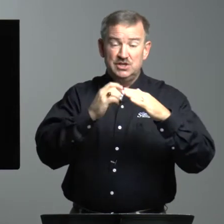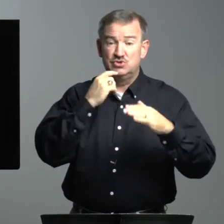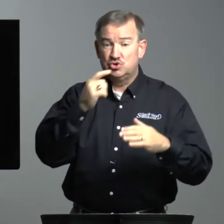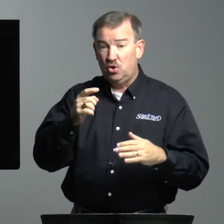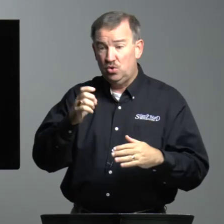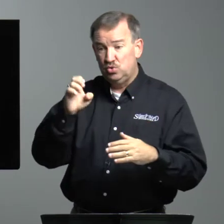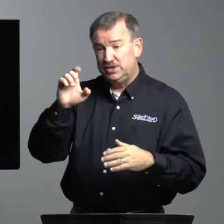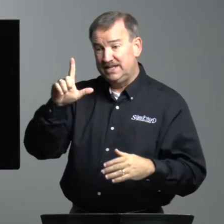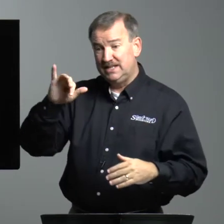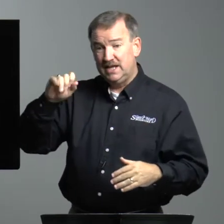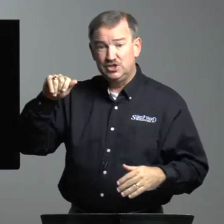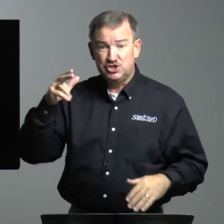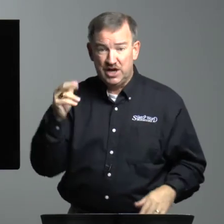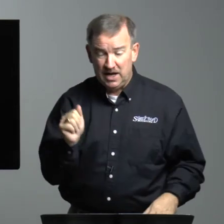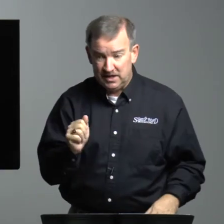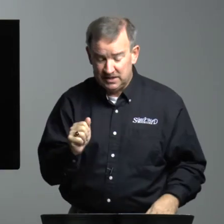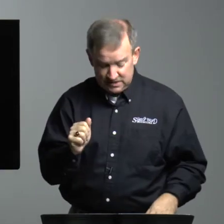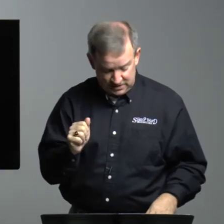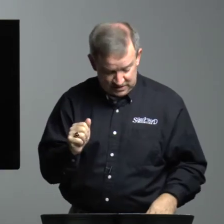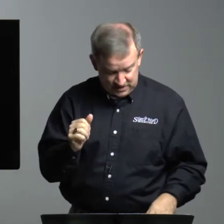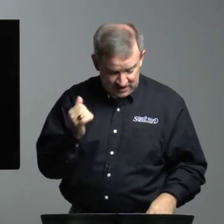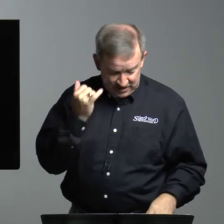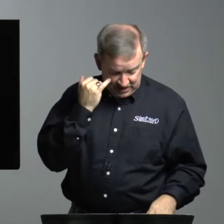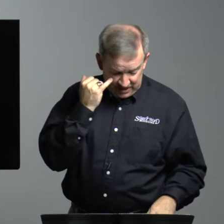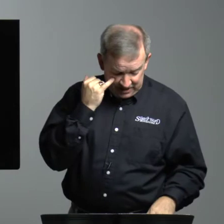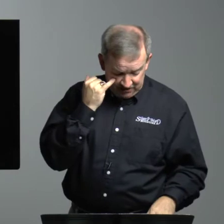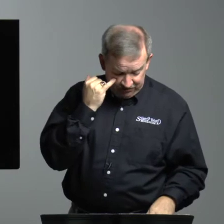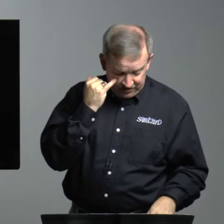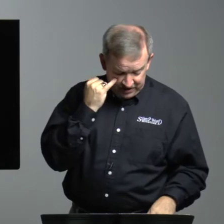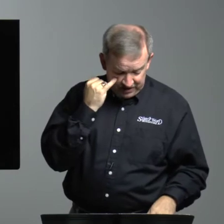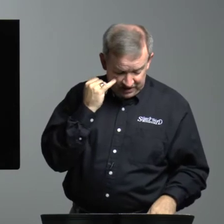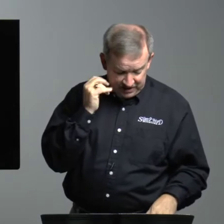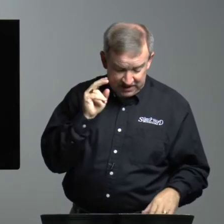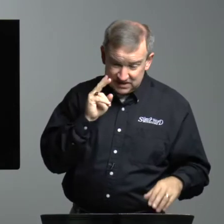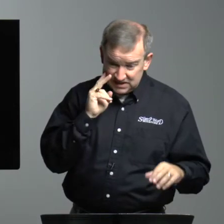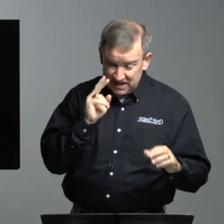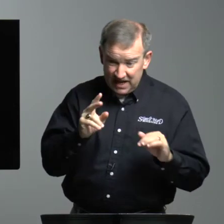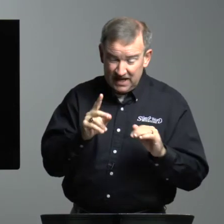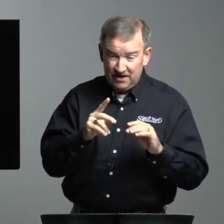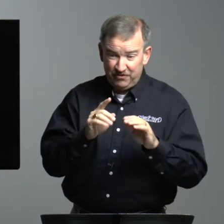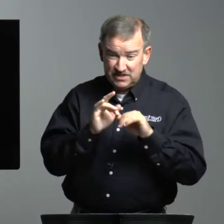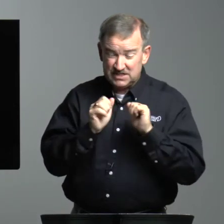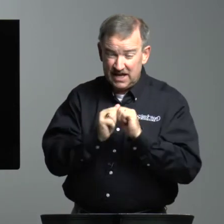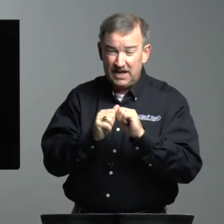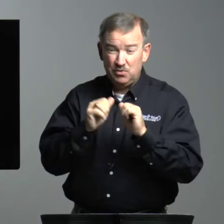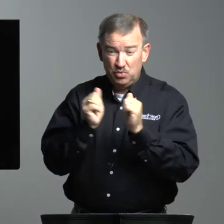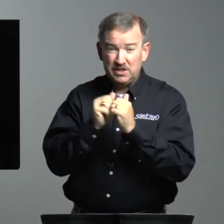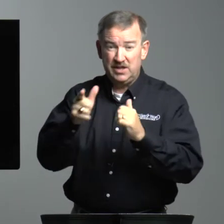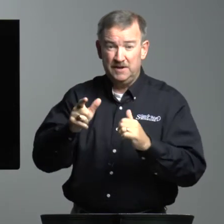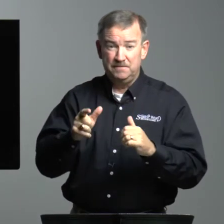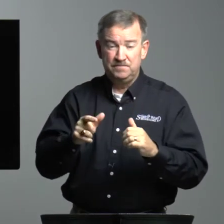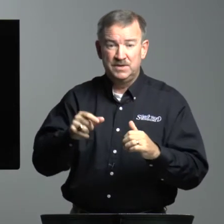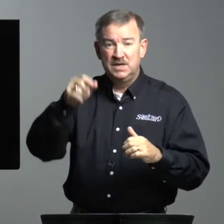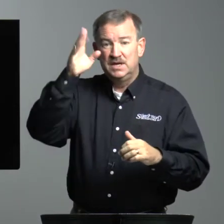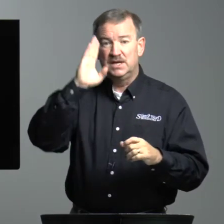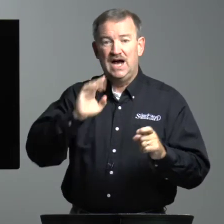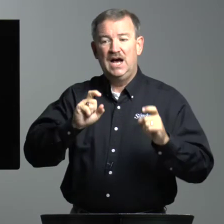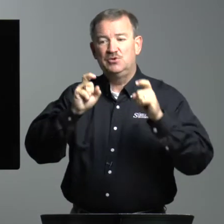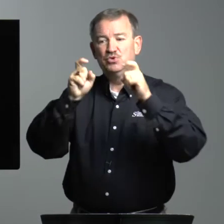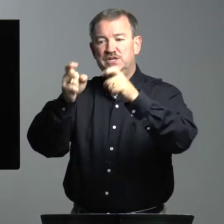told Elisha that if he stayed with him, God would